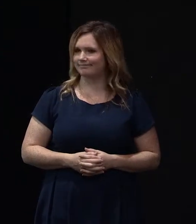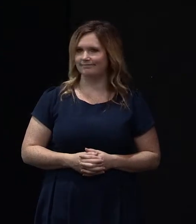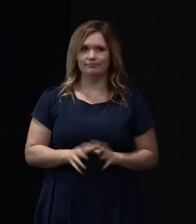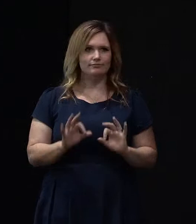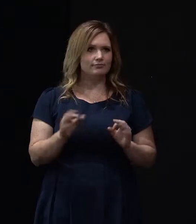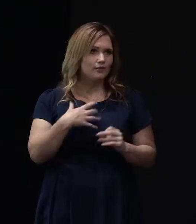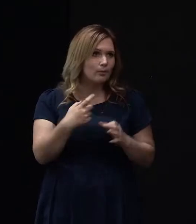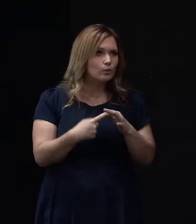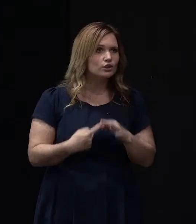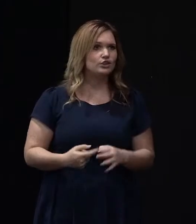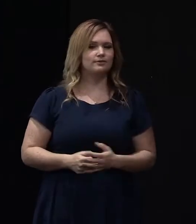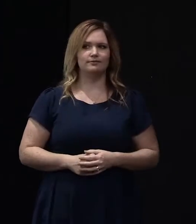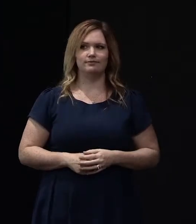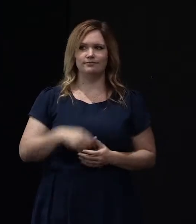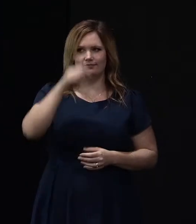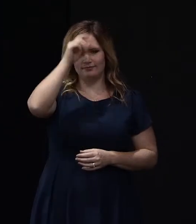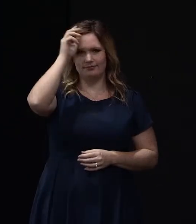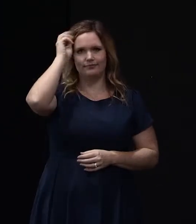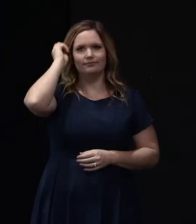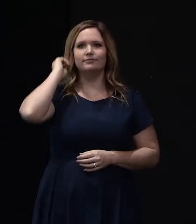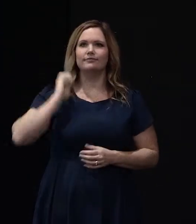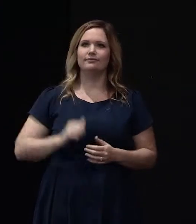No more questions? Yes?